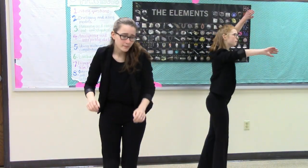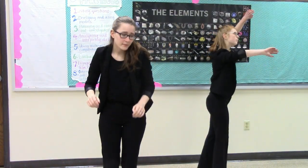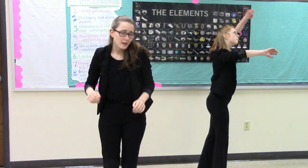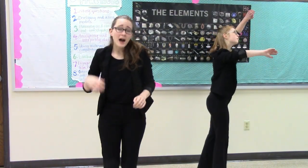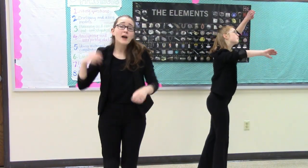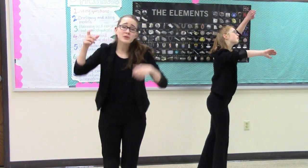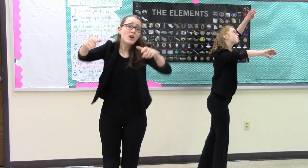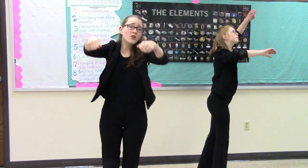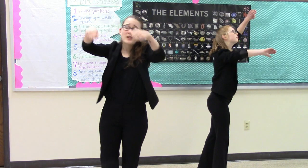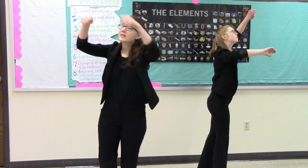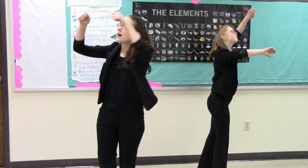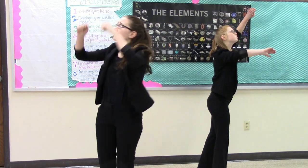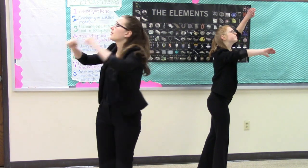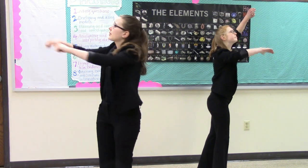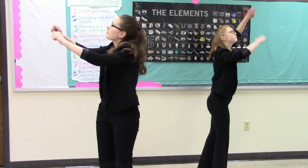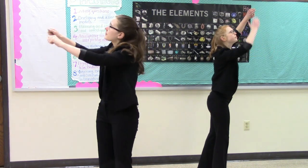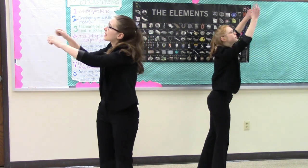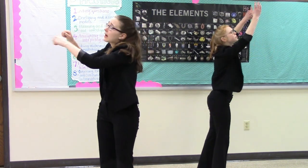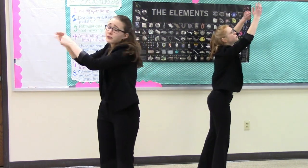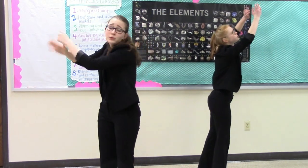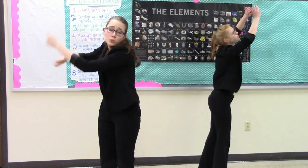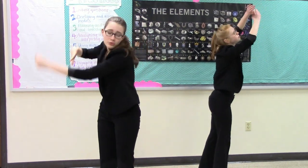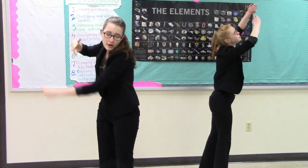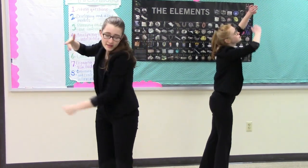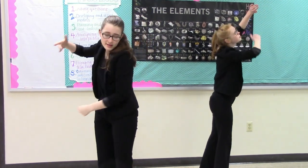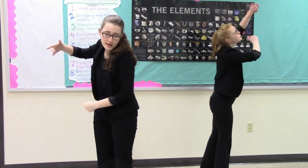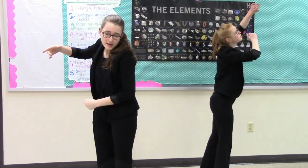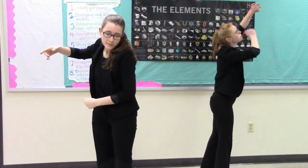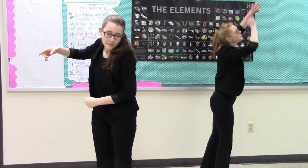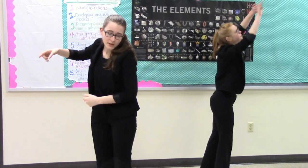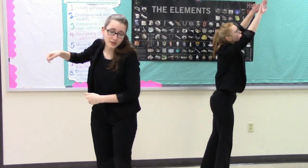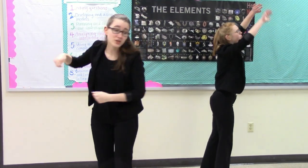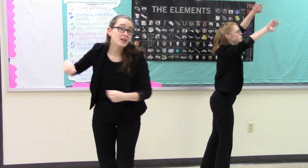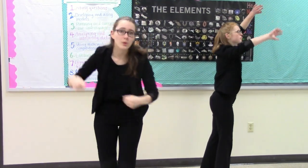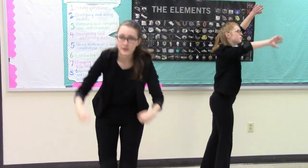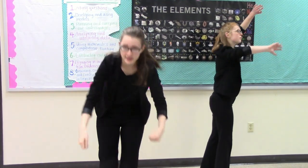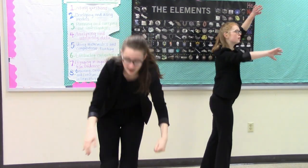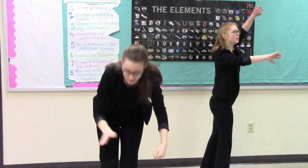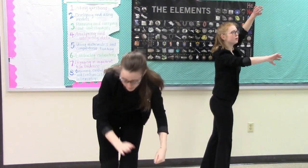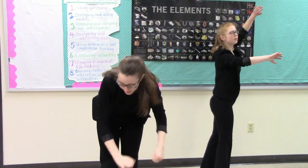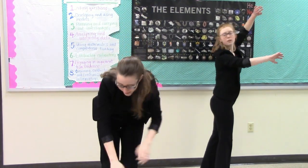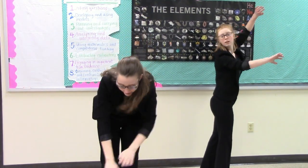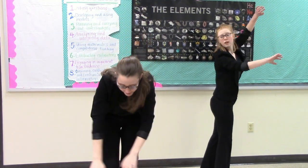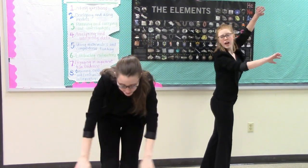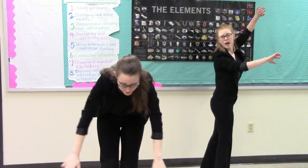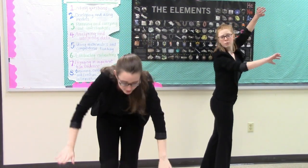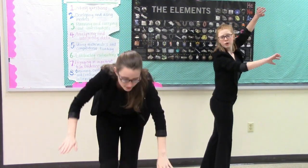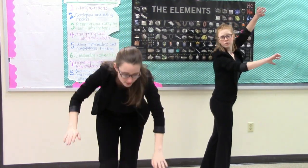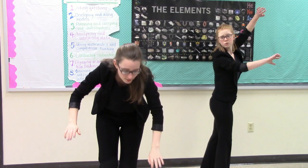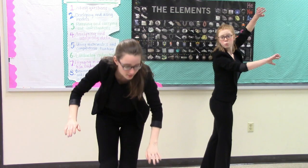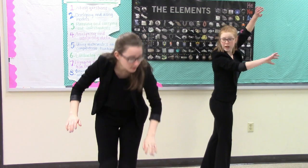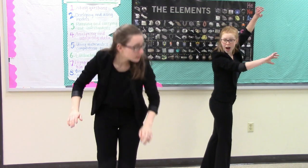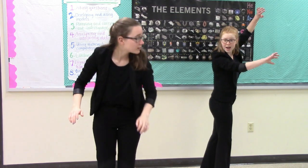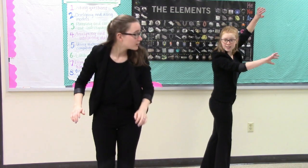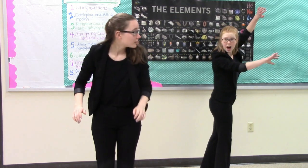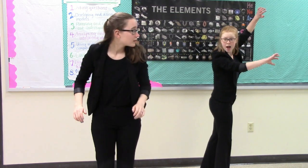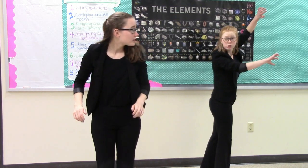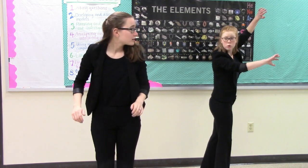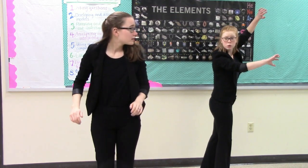I was called on to come here and pick out a funeral dress. She always tells me, Amber, when I die, don't